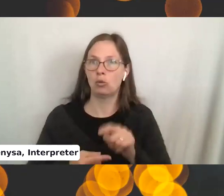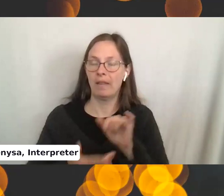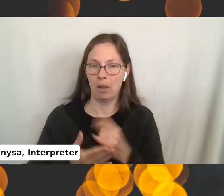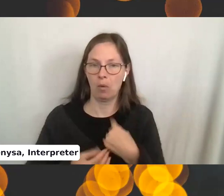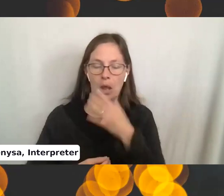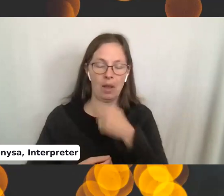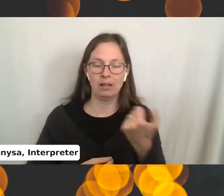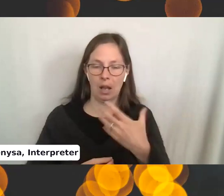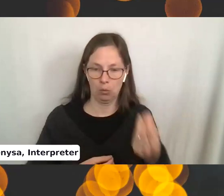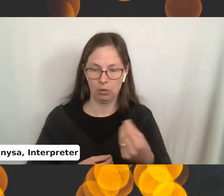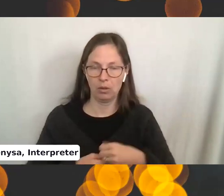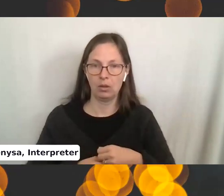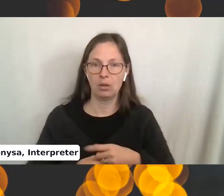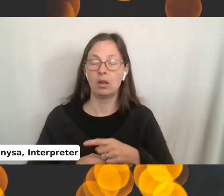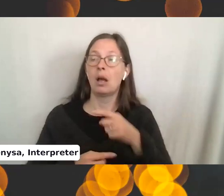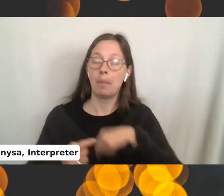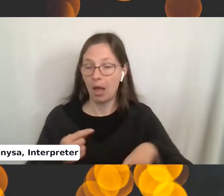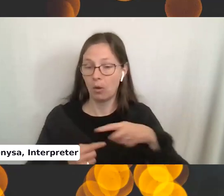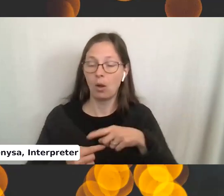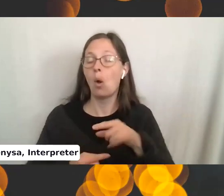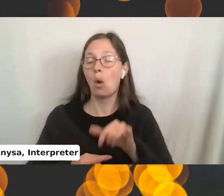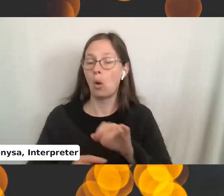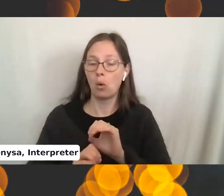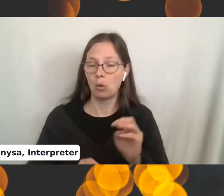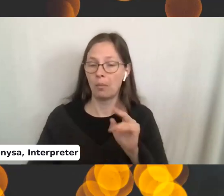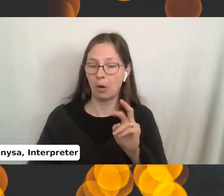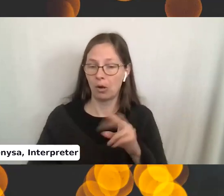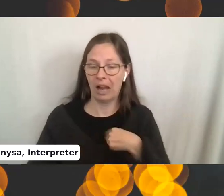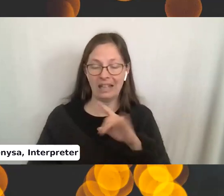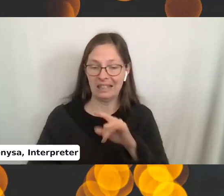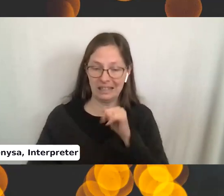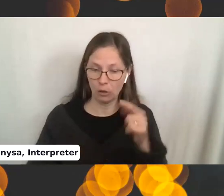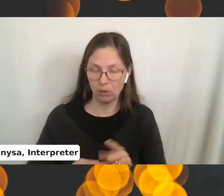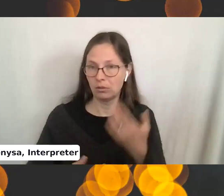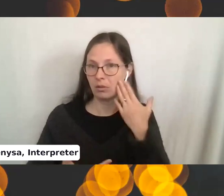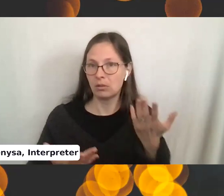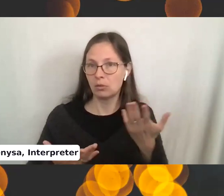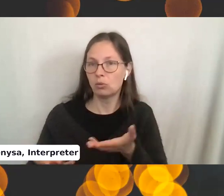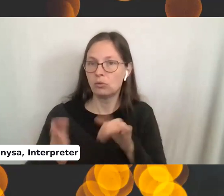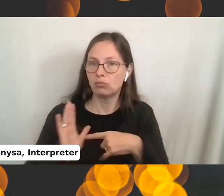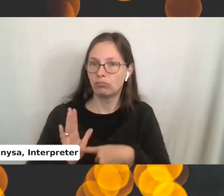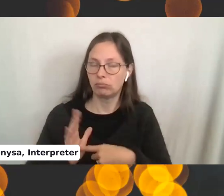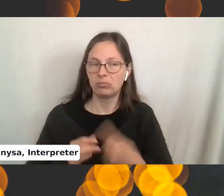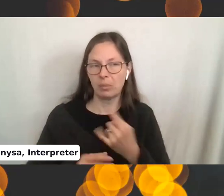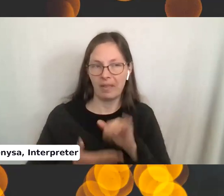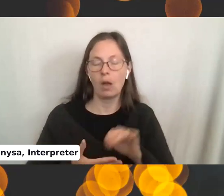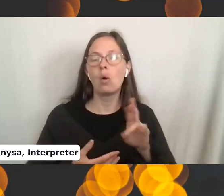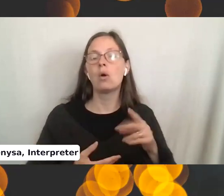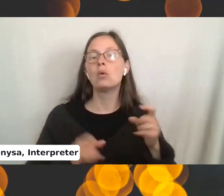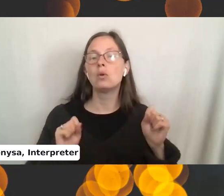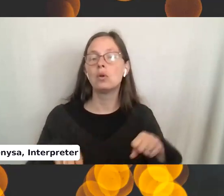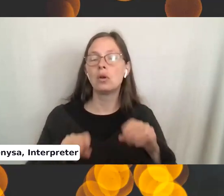take it out. And then when you come back around, you'd like, oh, there's no marker, so I didn't decrease. And I'm going to, you know, something like that. Or you could put,